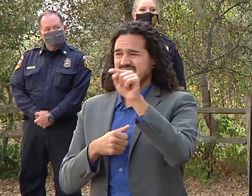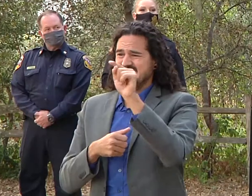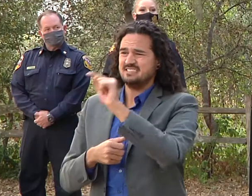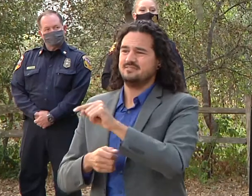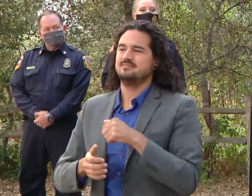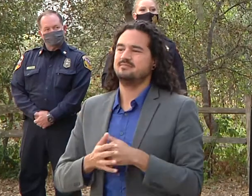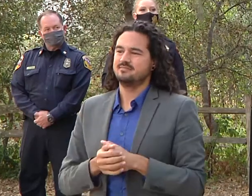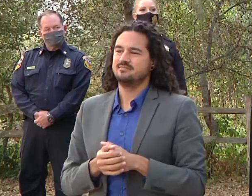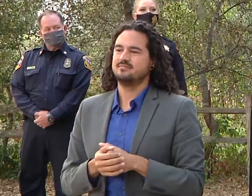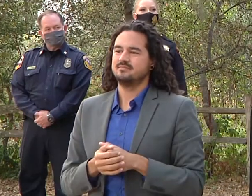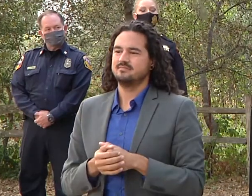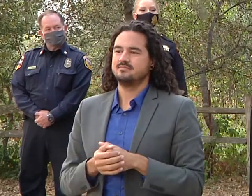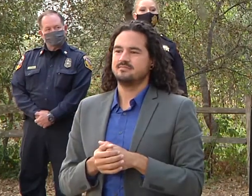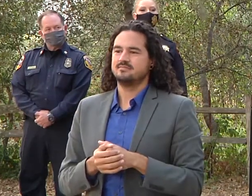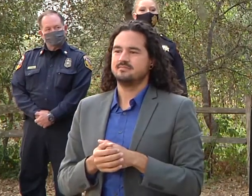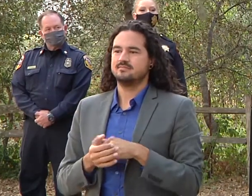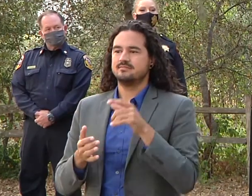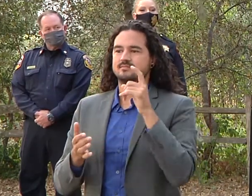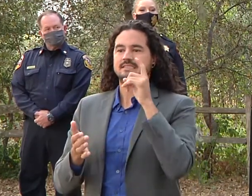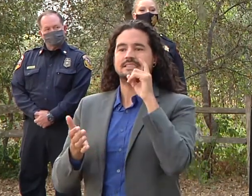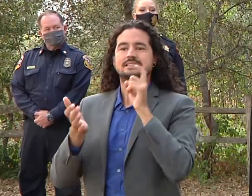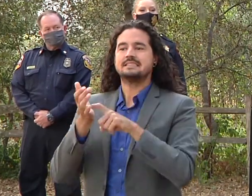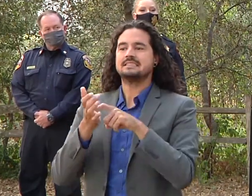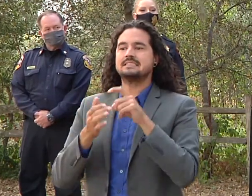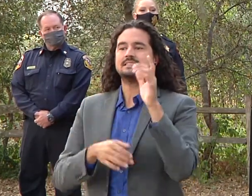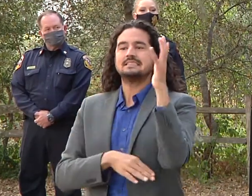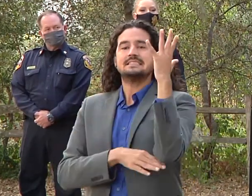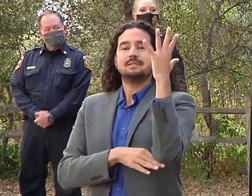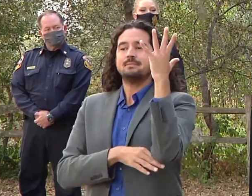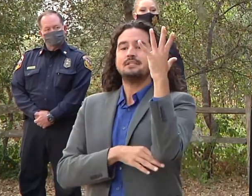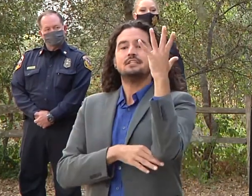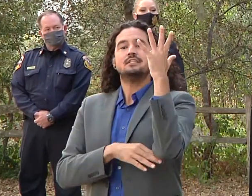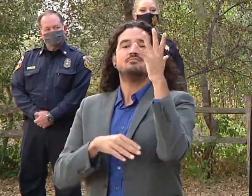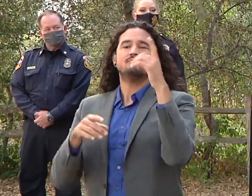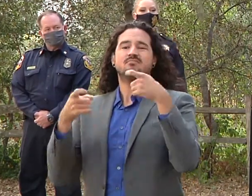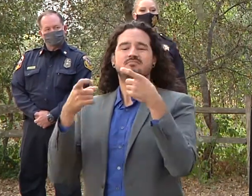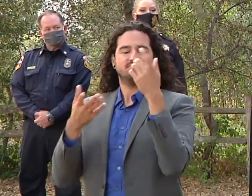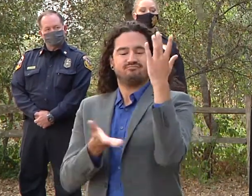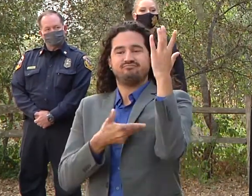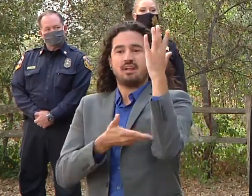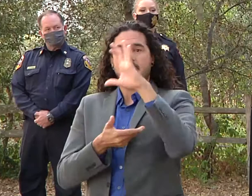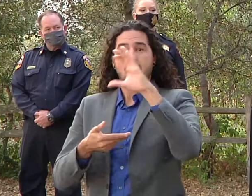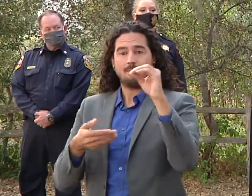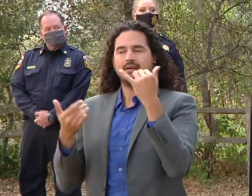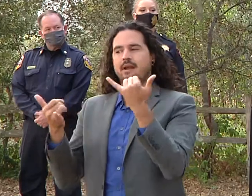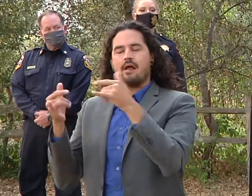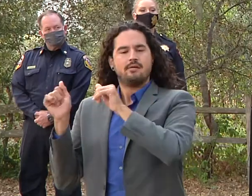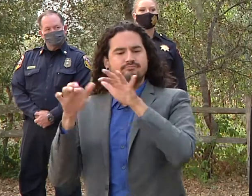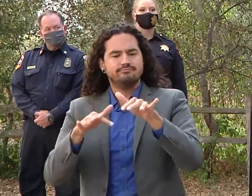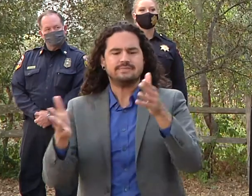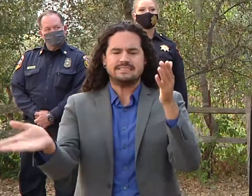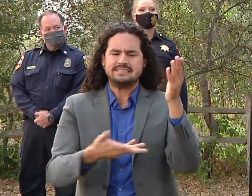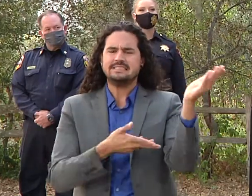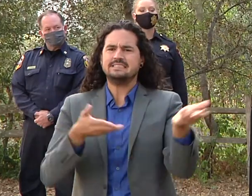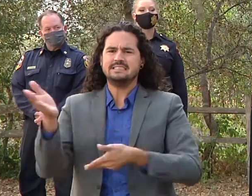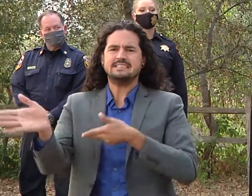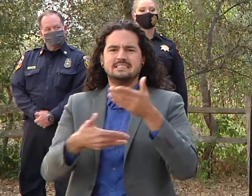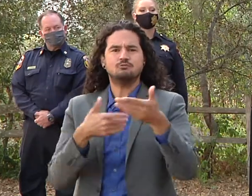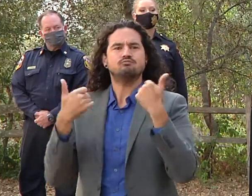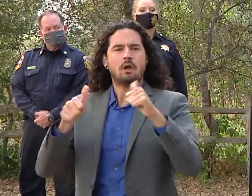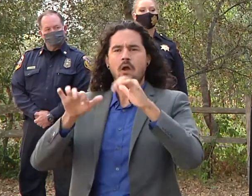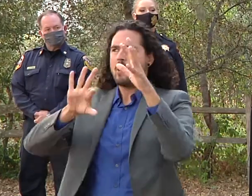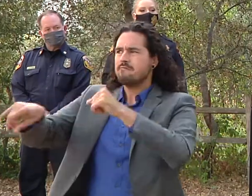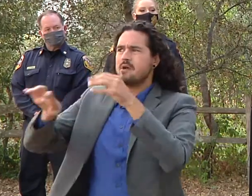working uh literally nearly around the clock and trying to get those trees out of there to make those areas safe i mean just the thought of potentially